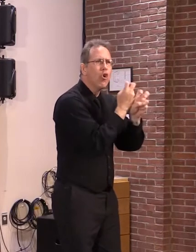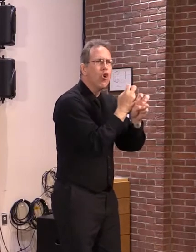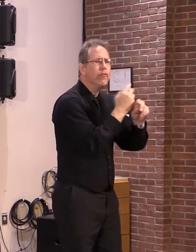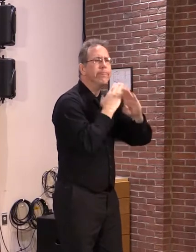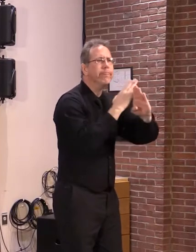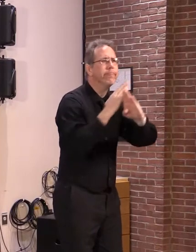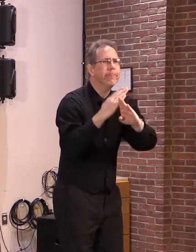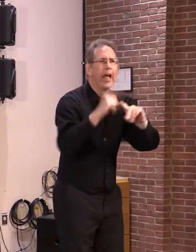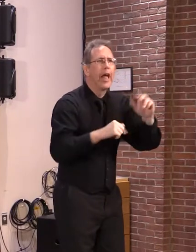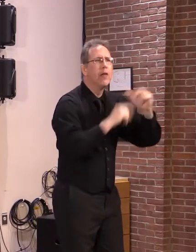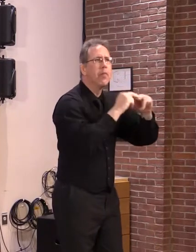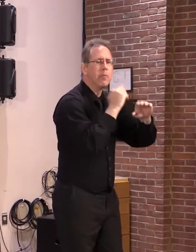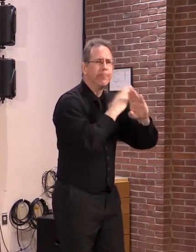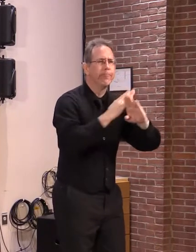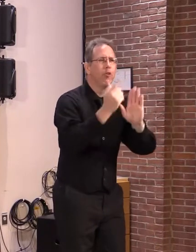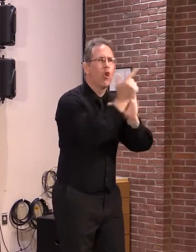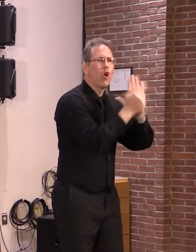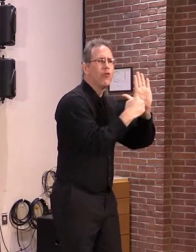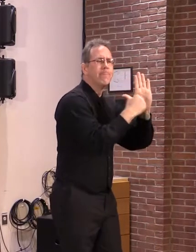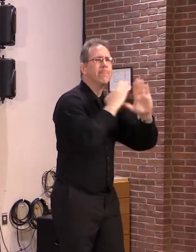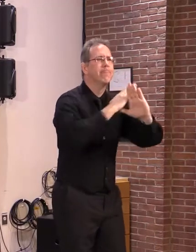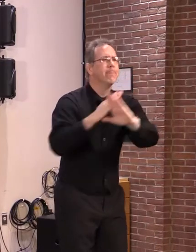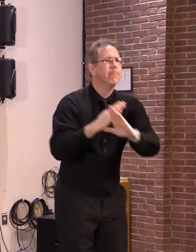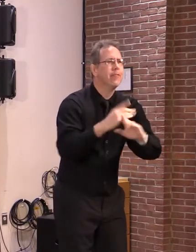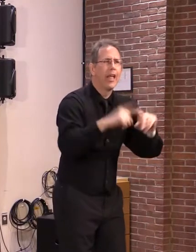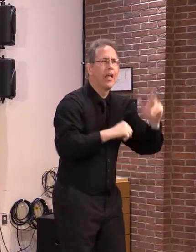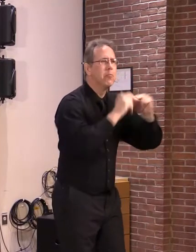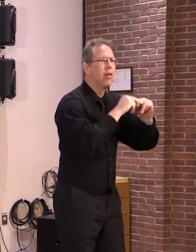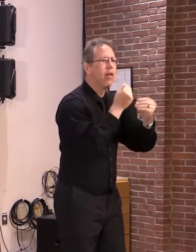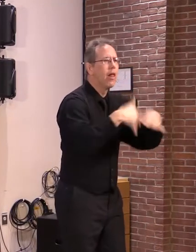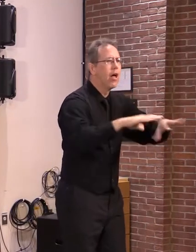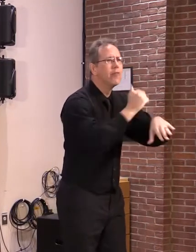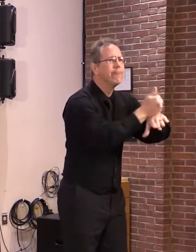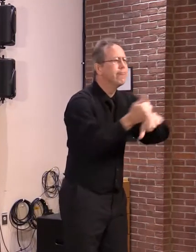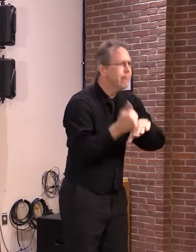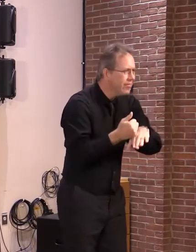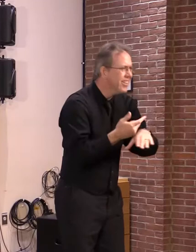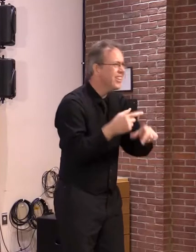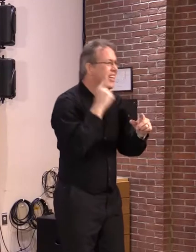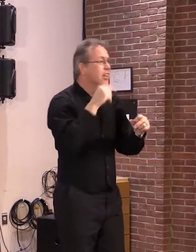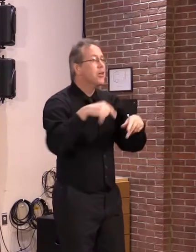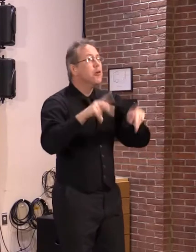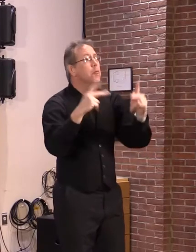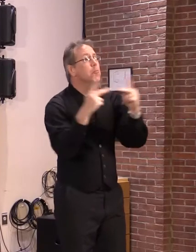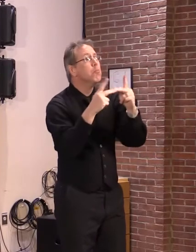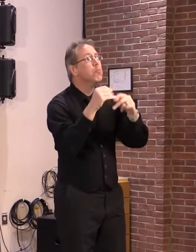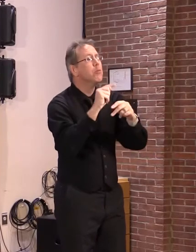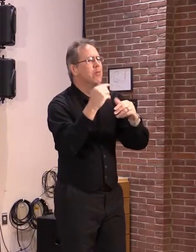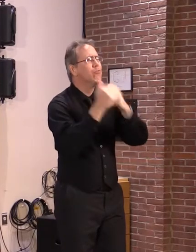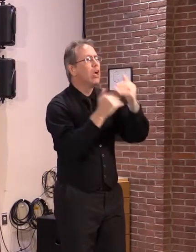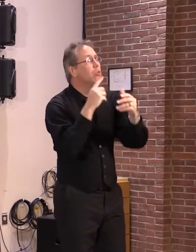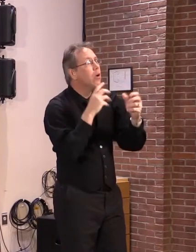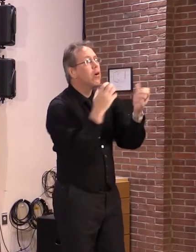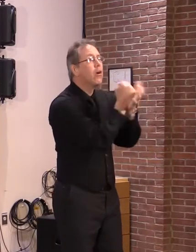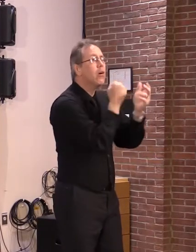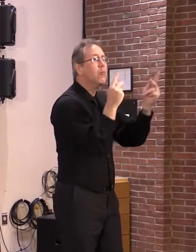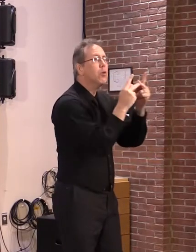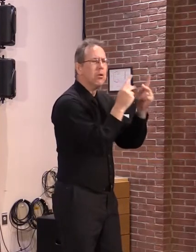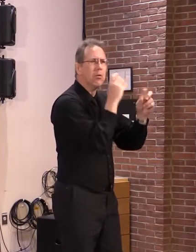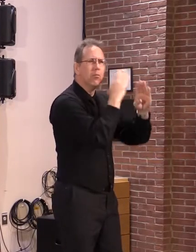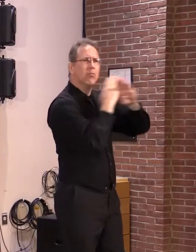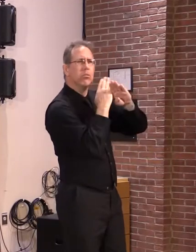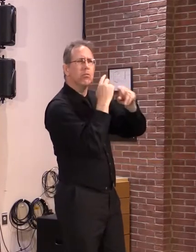enormously time consuming and complex permitting system have created that we've created has made it possible for small